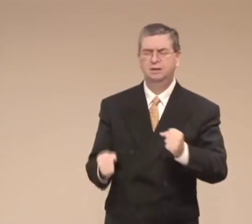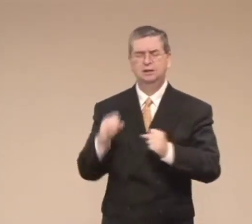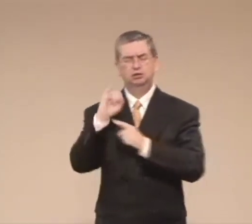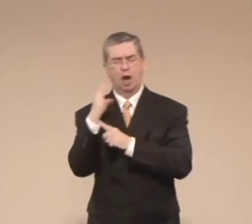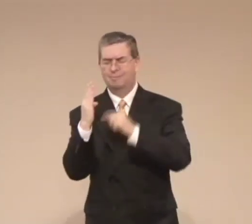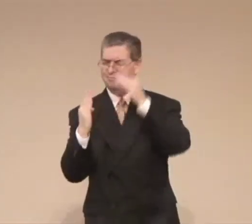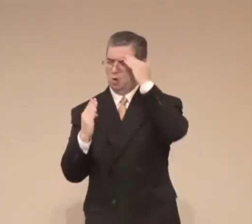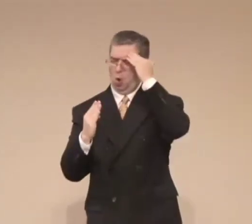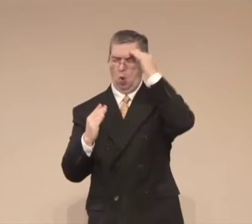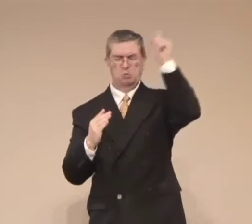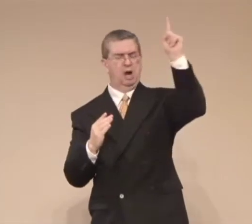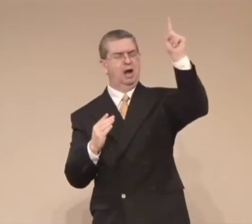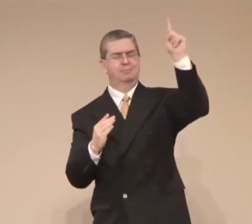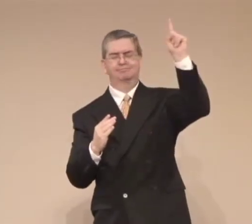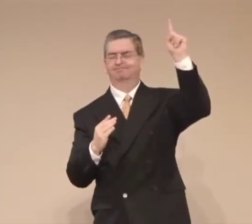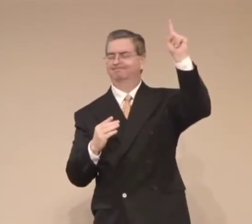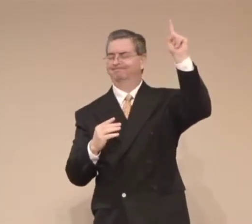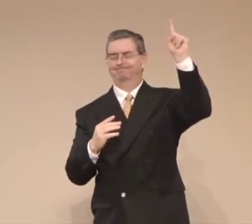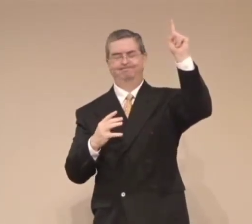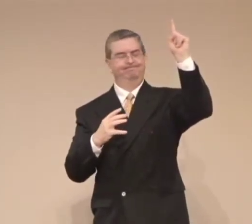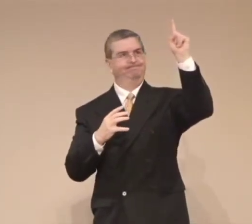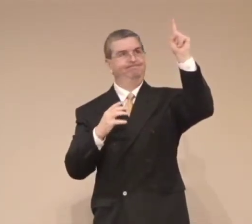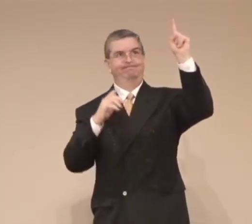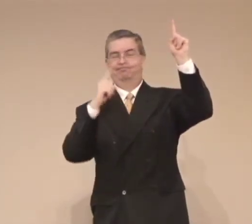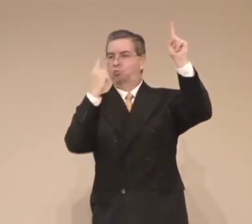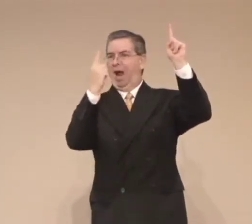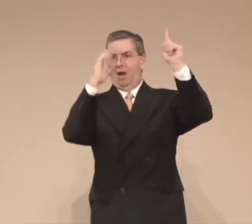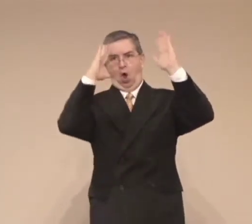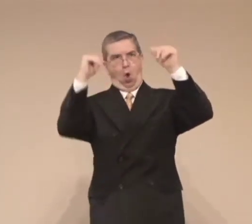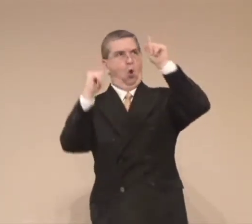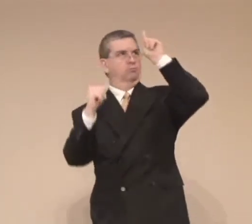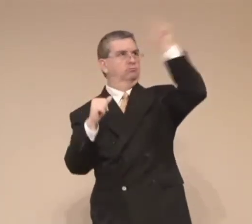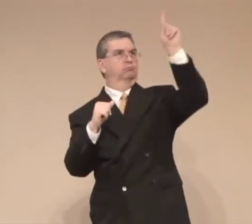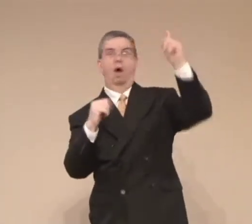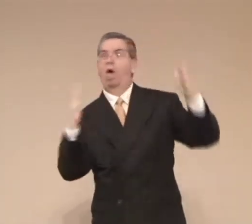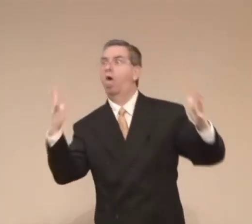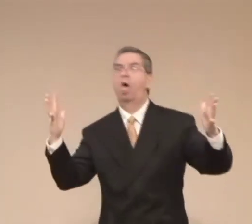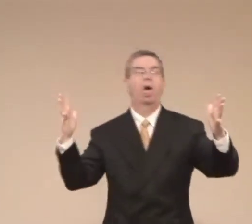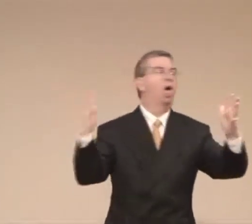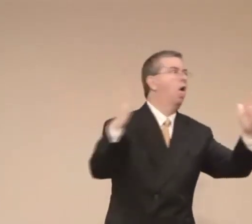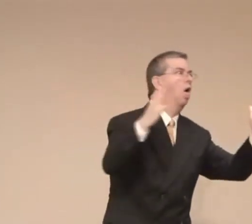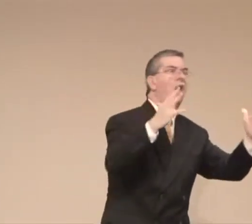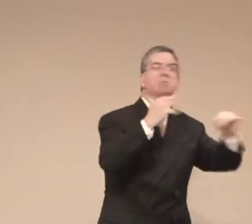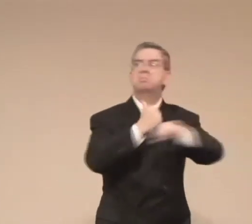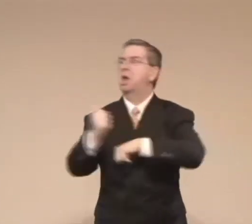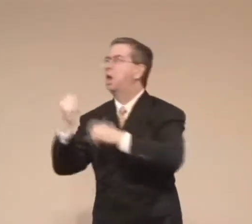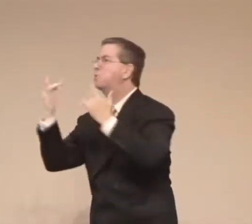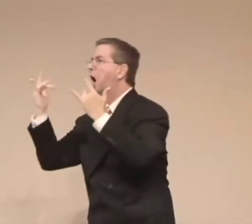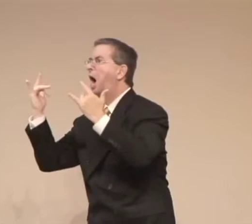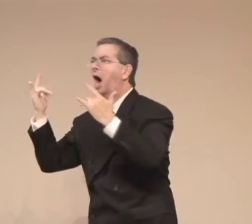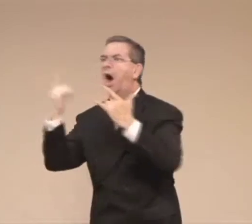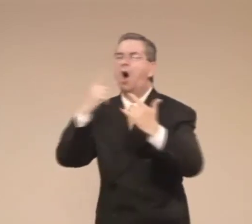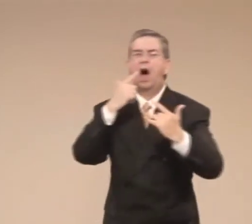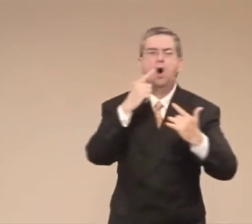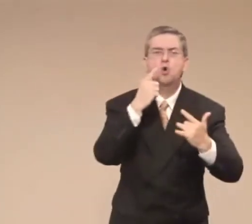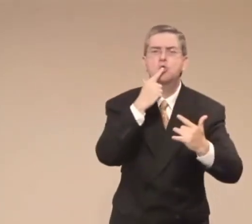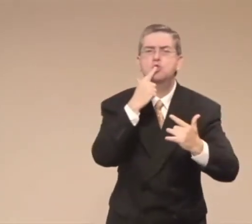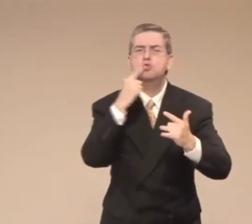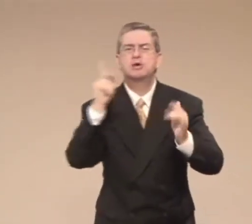Lord. Job knew exactly where his hope was.